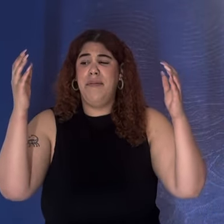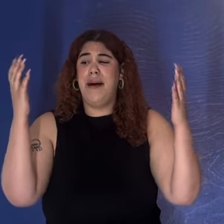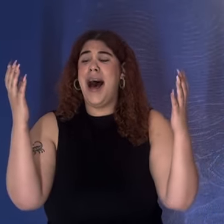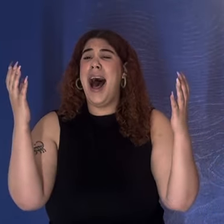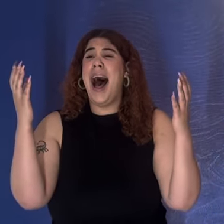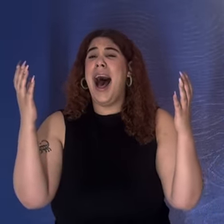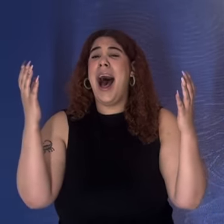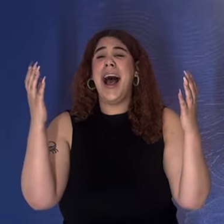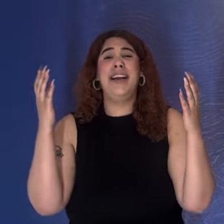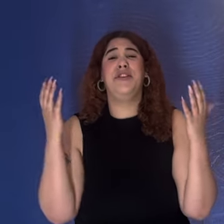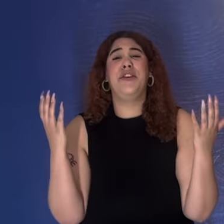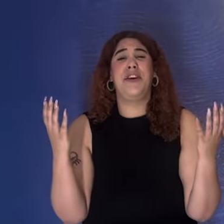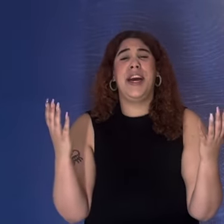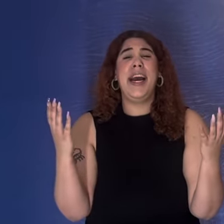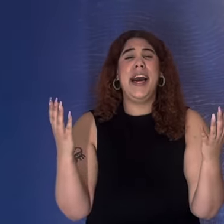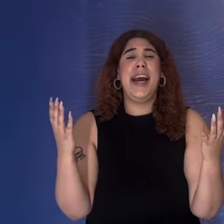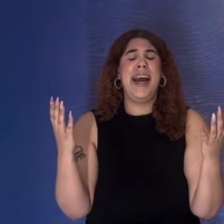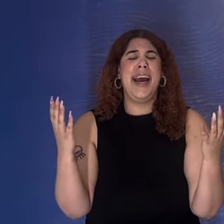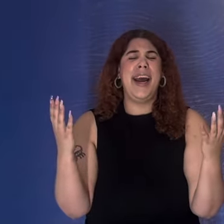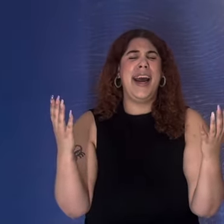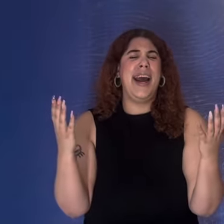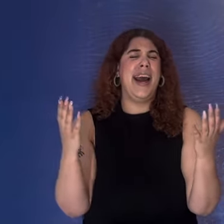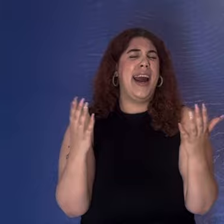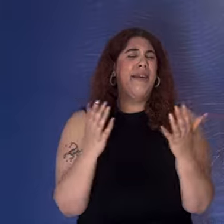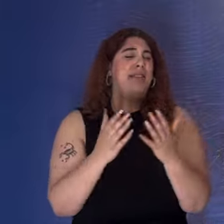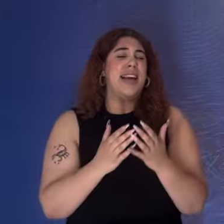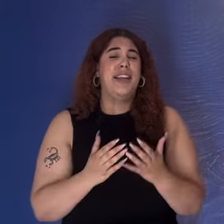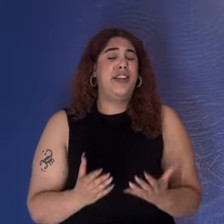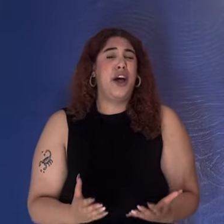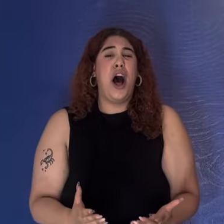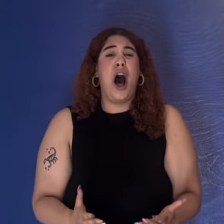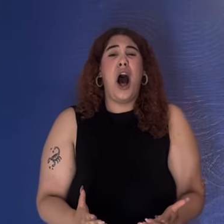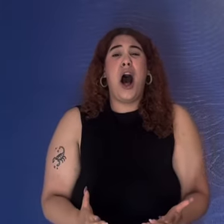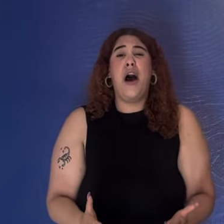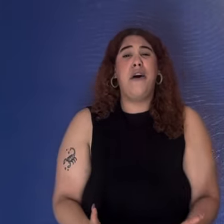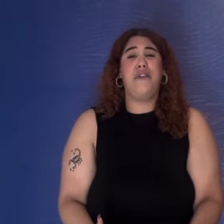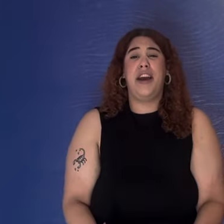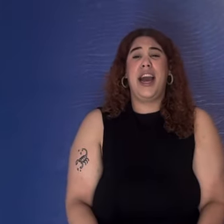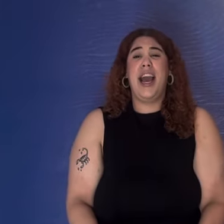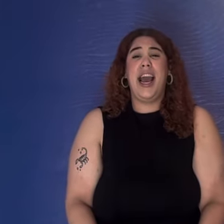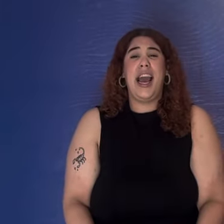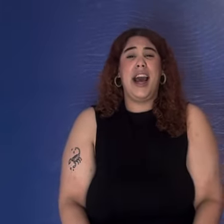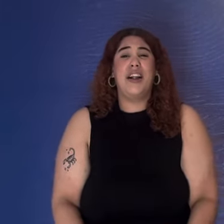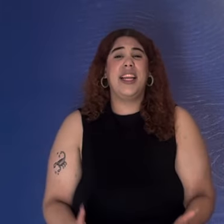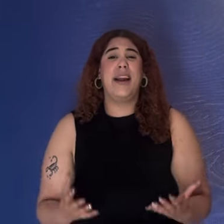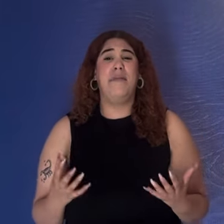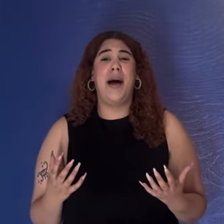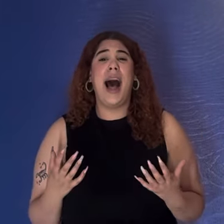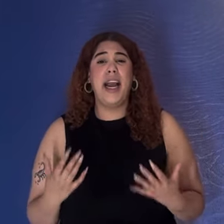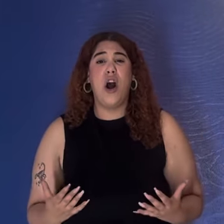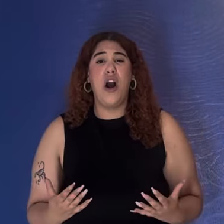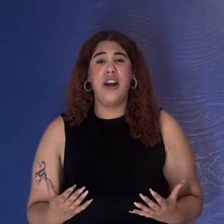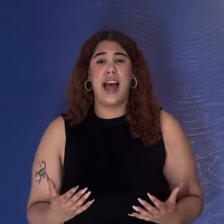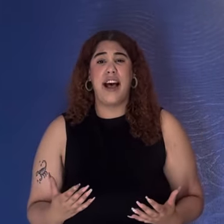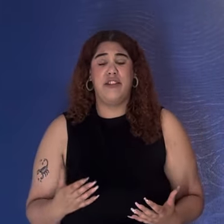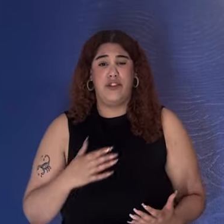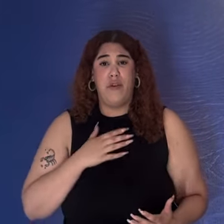my dreams, it's so unreal And my heart has so